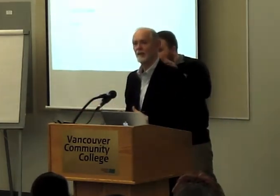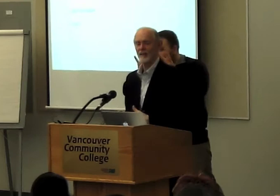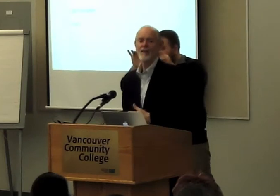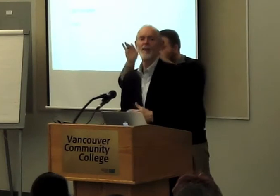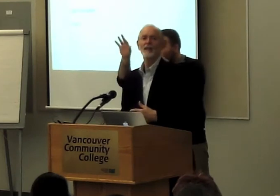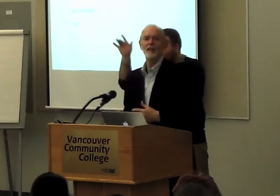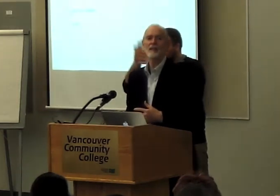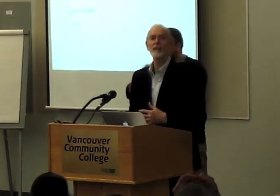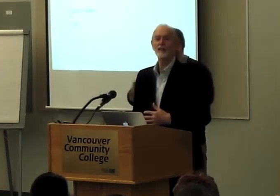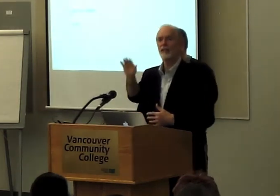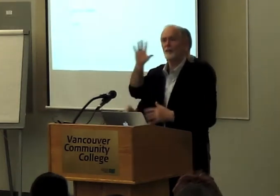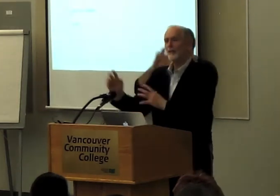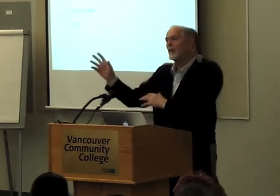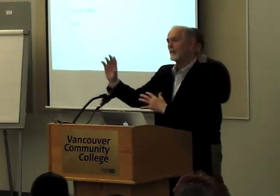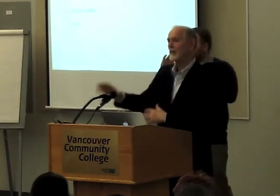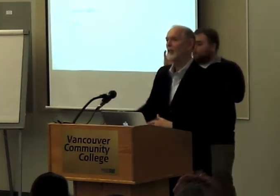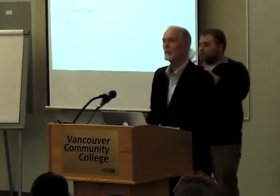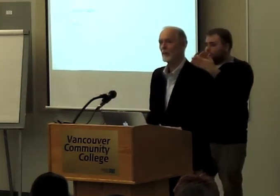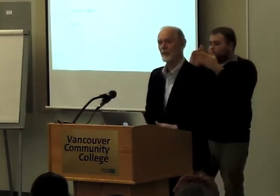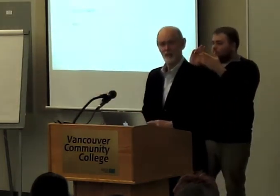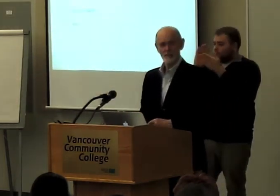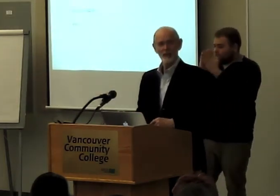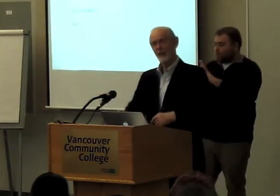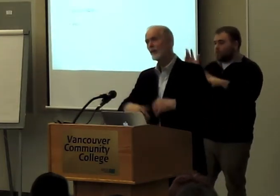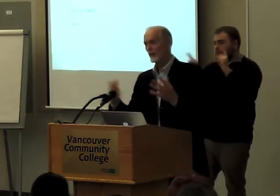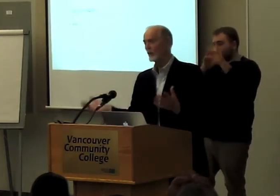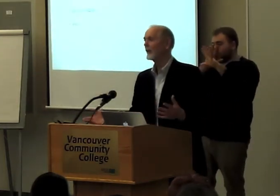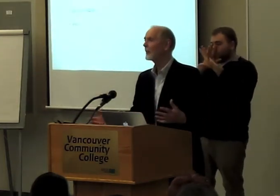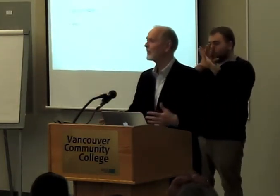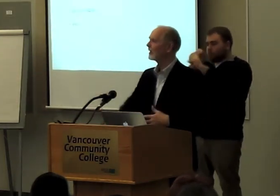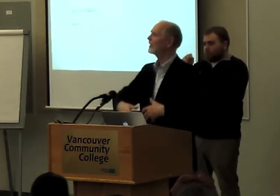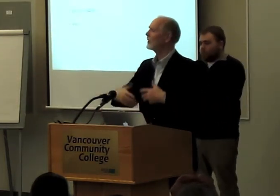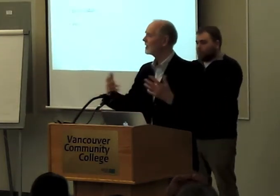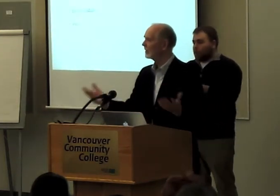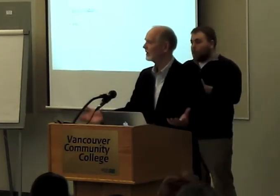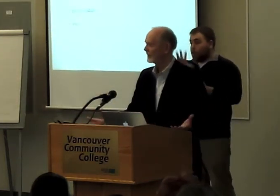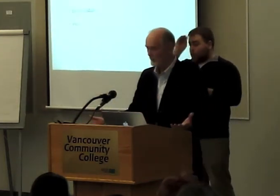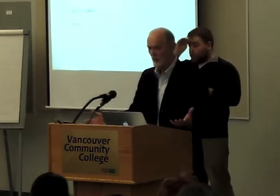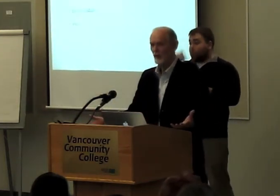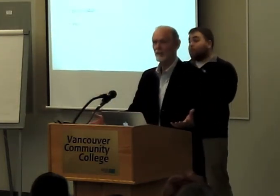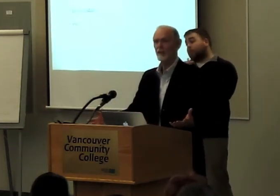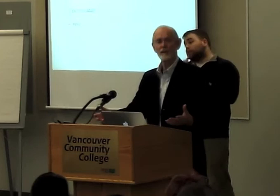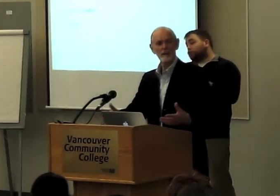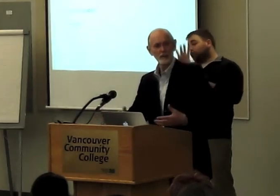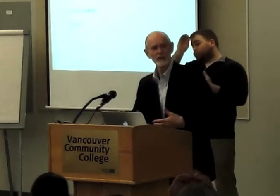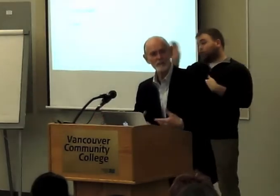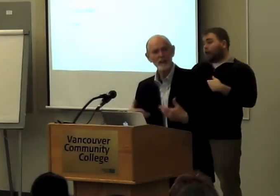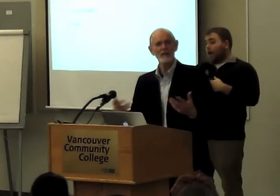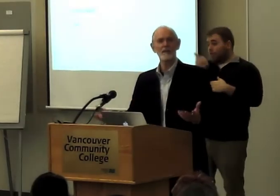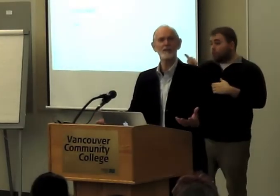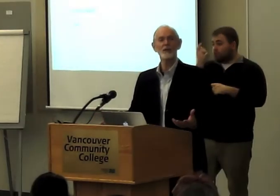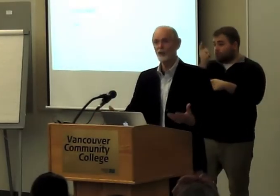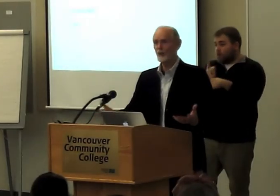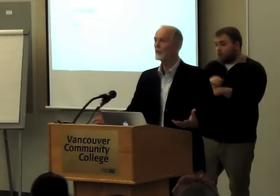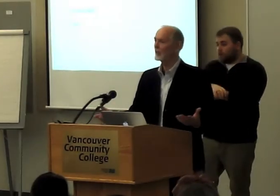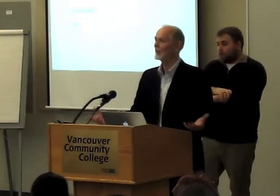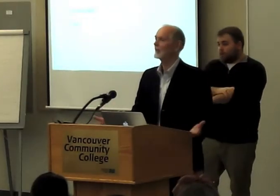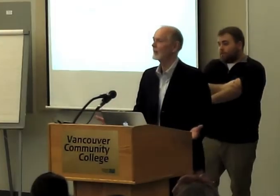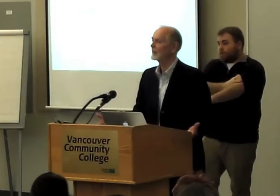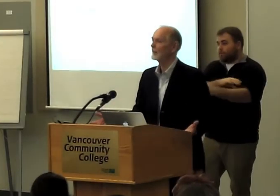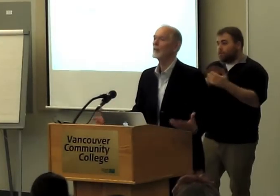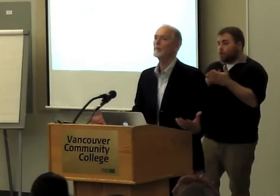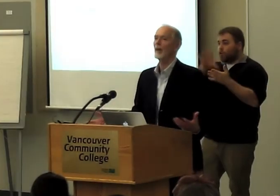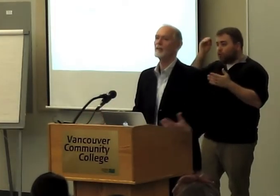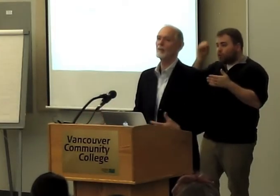details about the eels as we find them in the textbook. They learn all that, but they learn a great deal more. They learn what it means to do